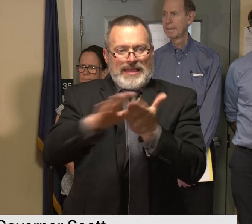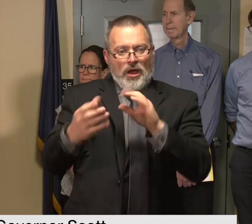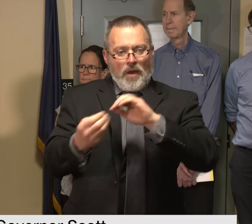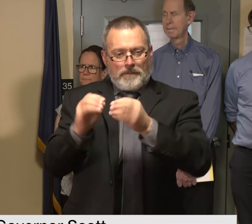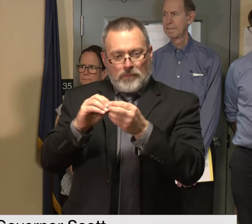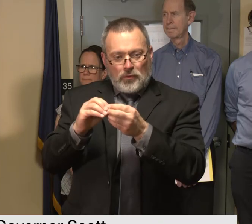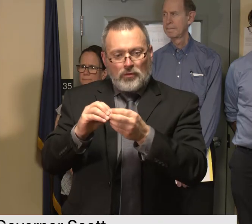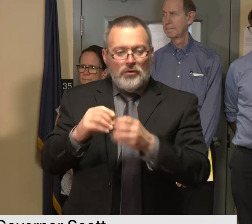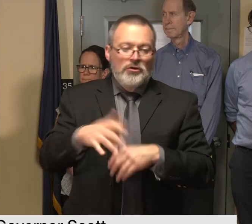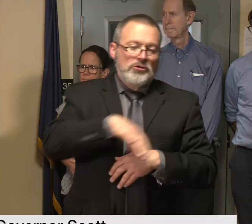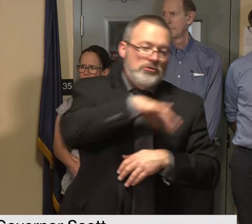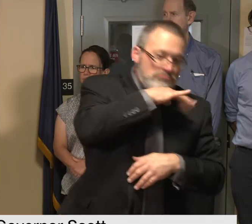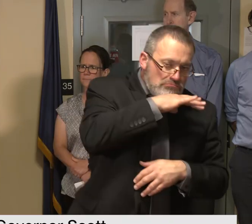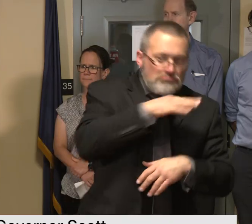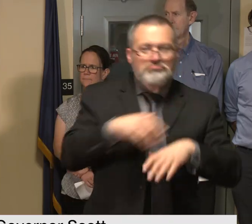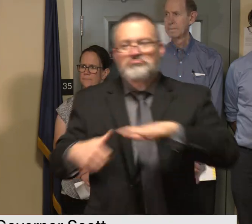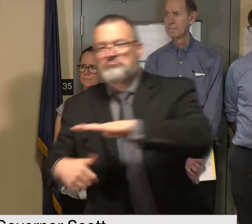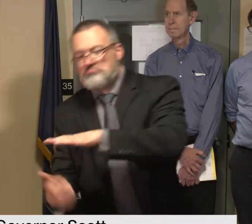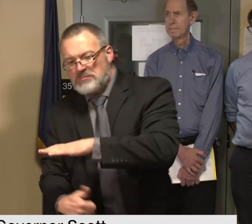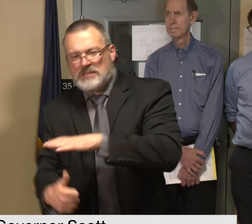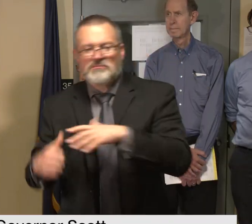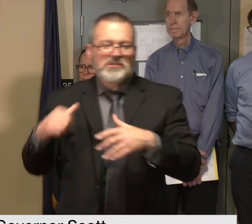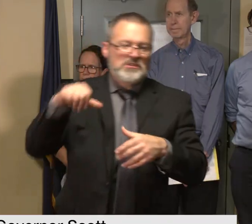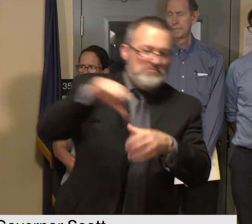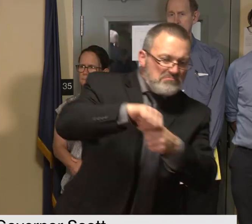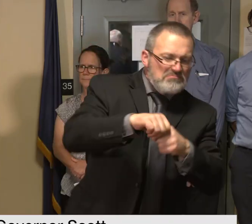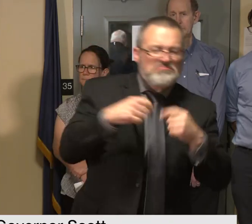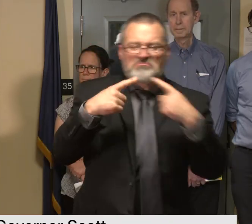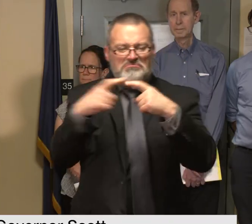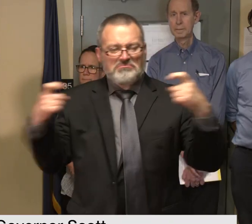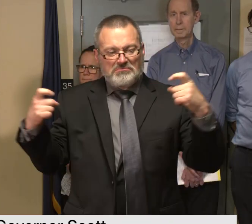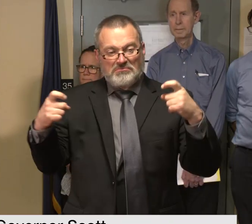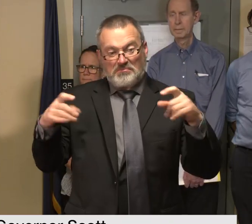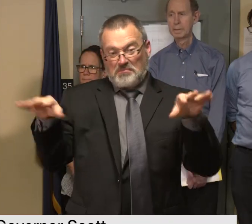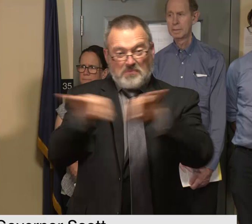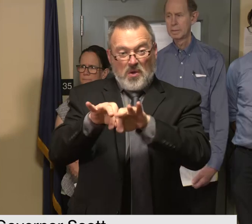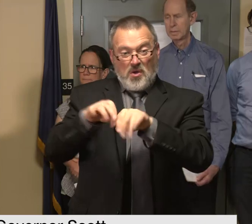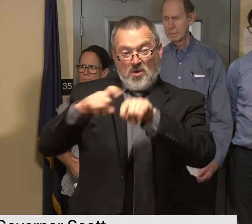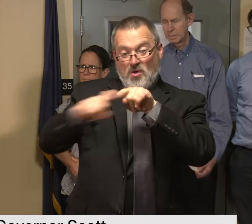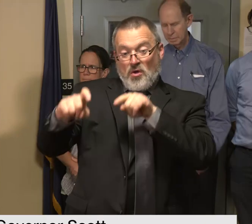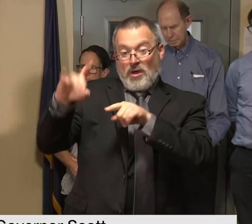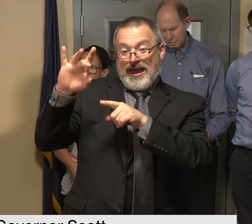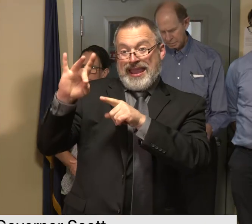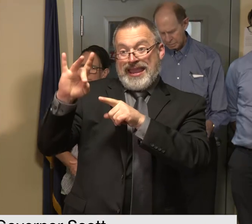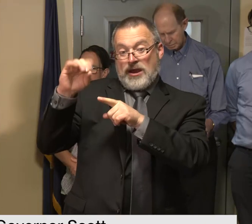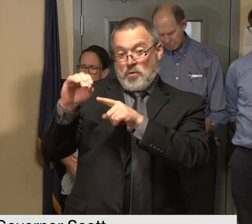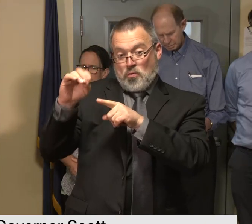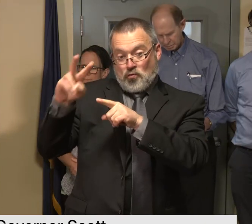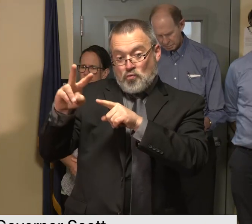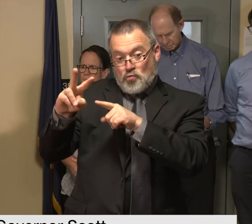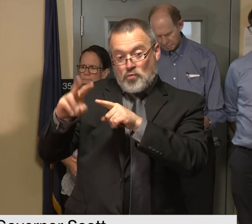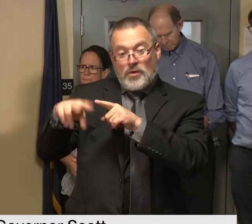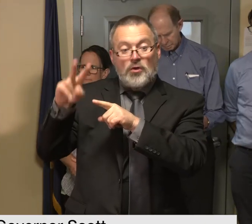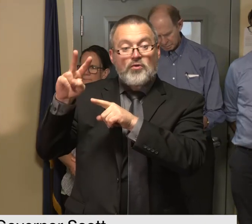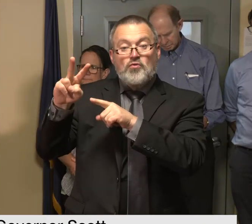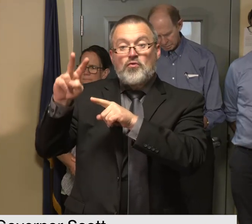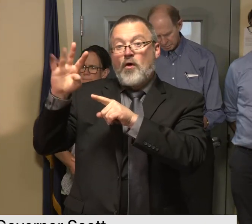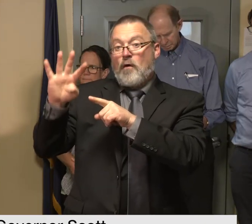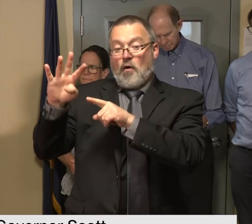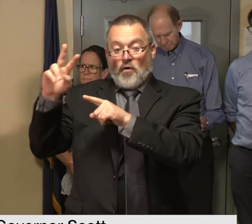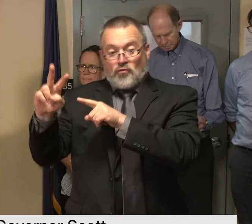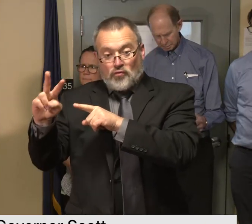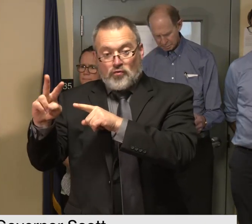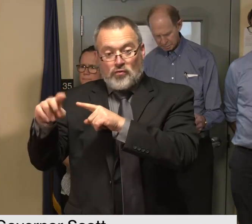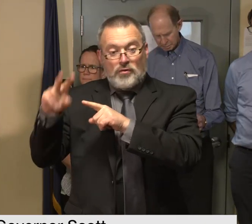basements or other recovery work you can call 802-242-2054